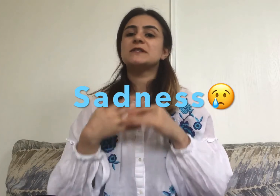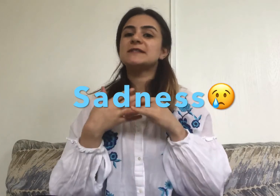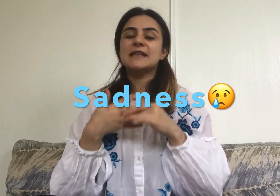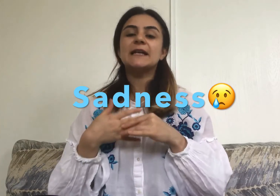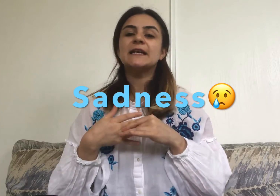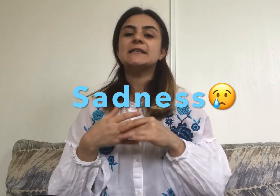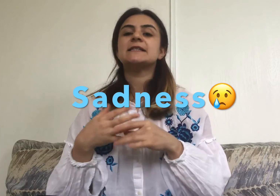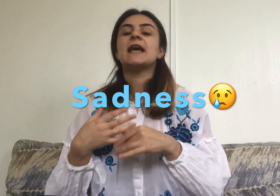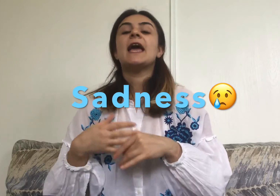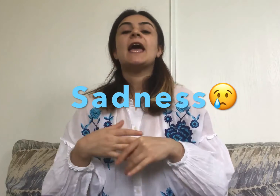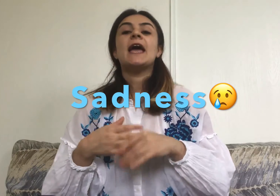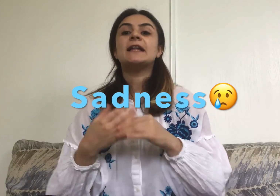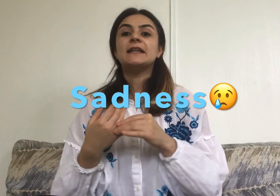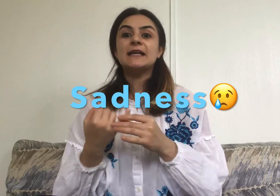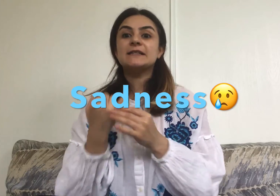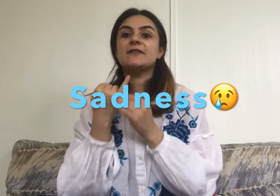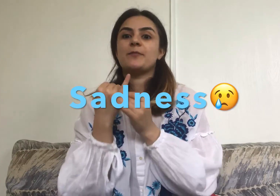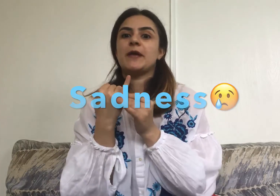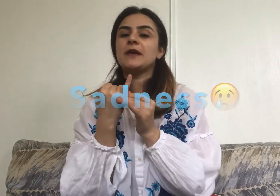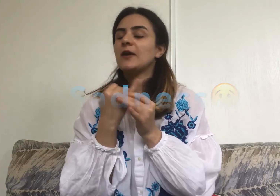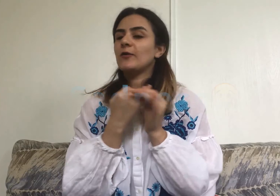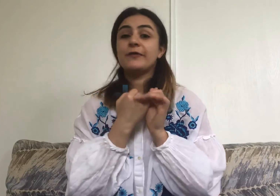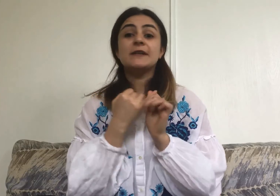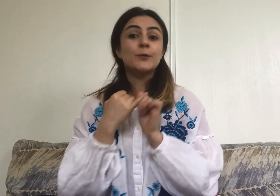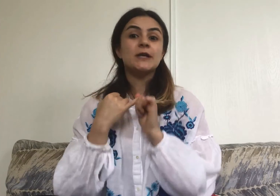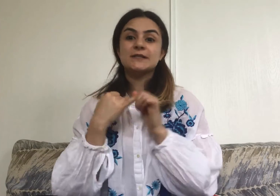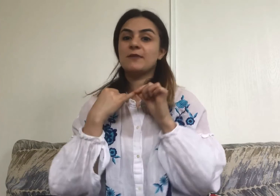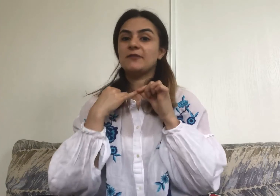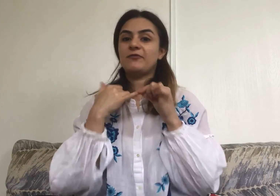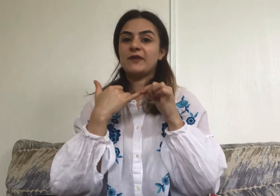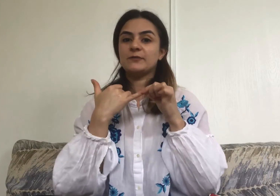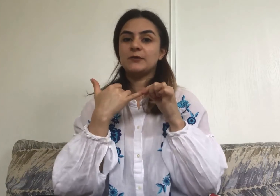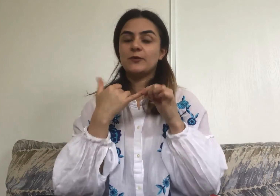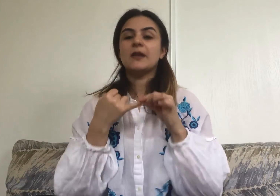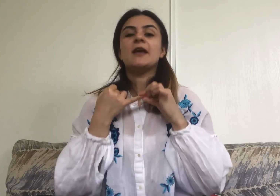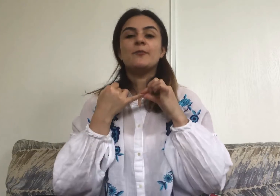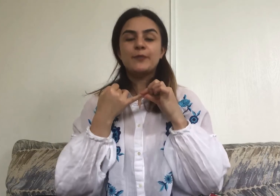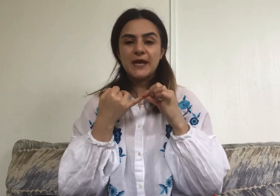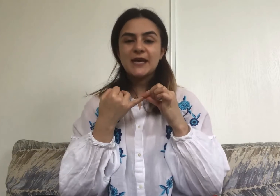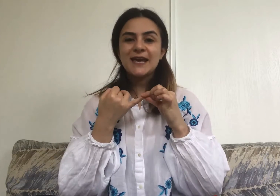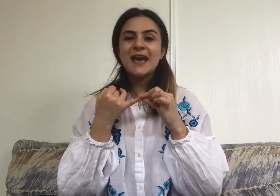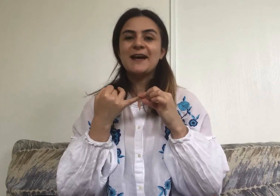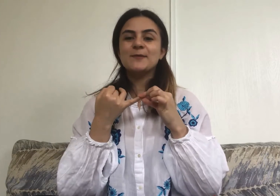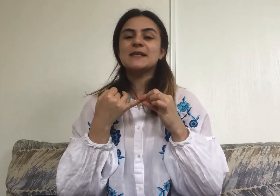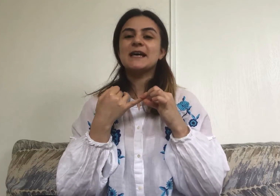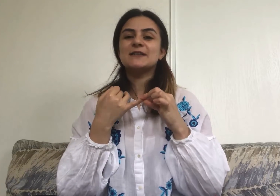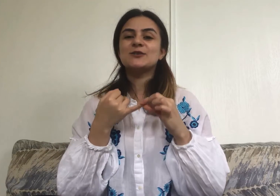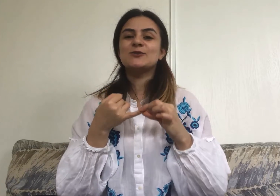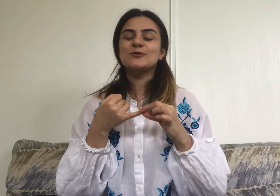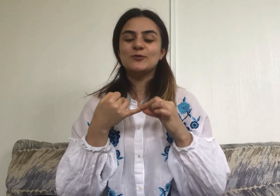sadness. And lastly, the pinky, or this one is my favorite one. Pinky helps us to